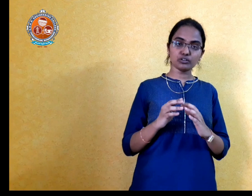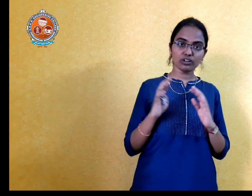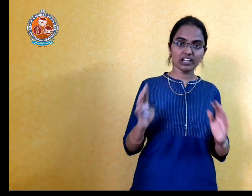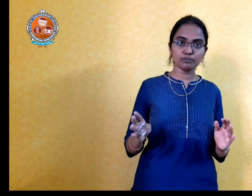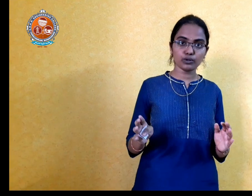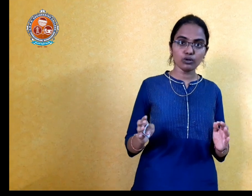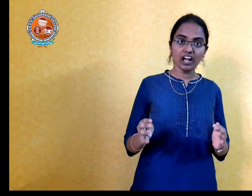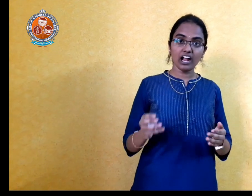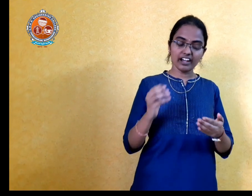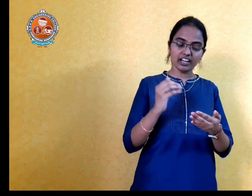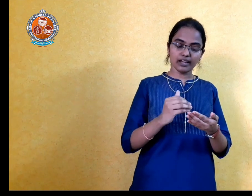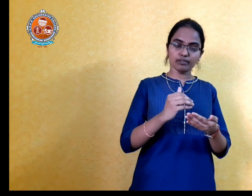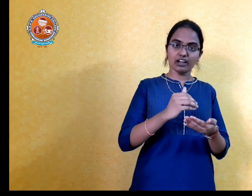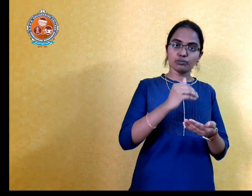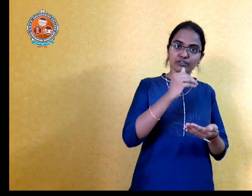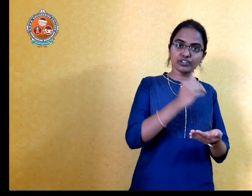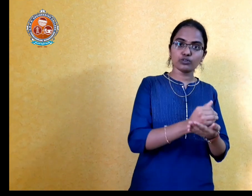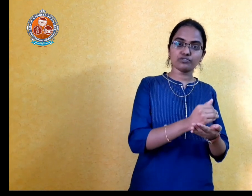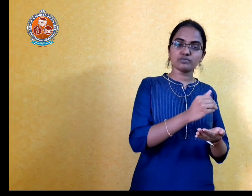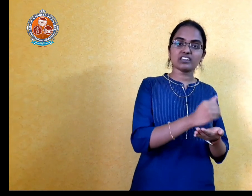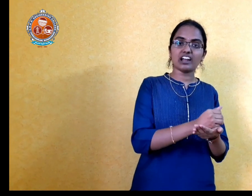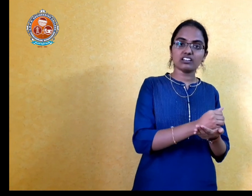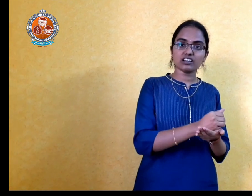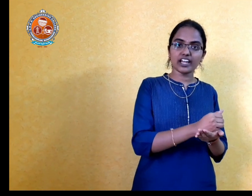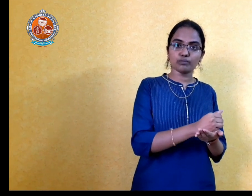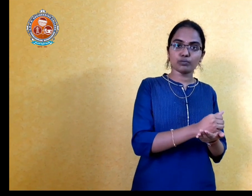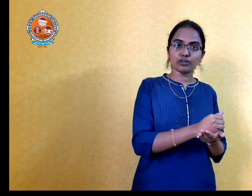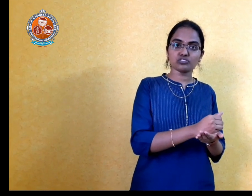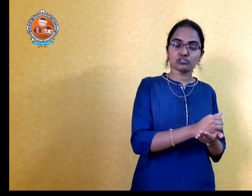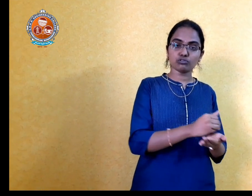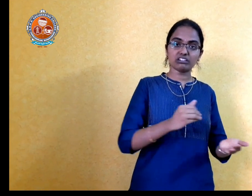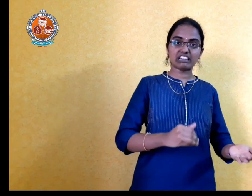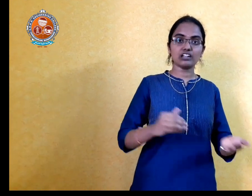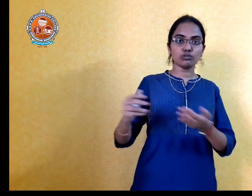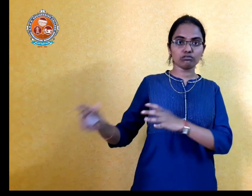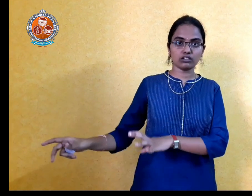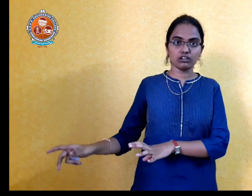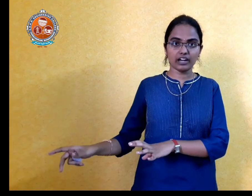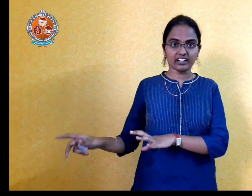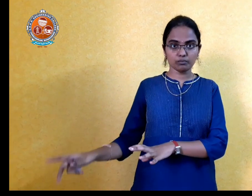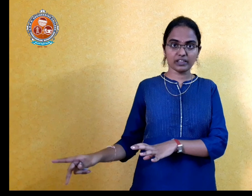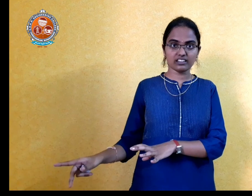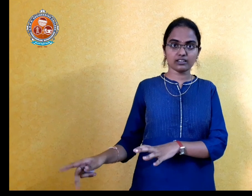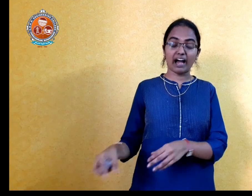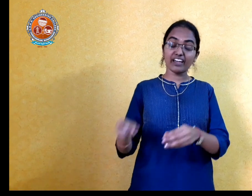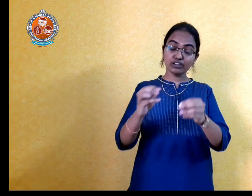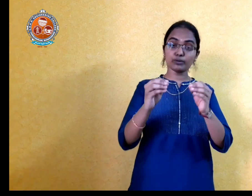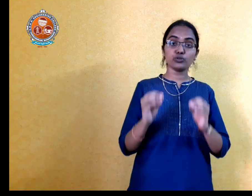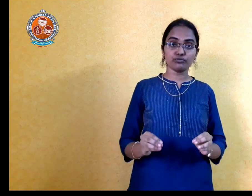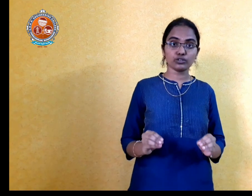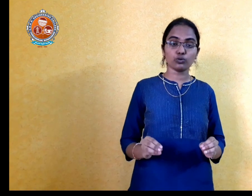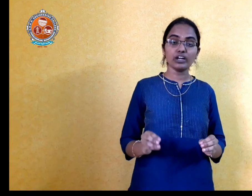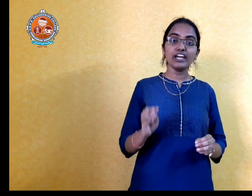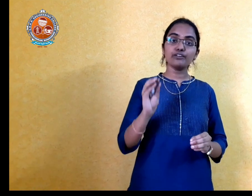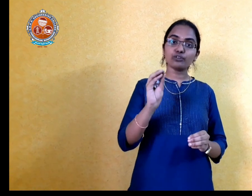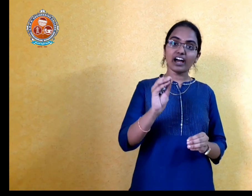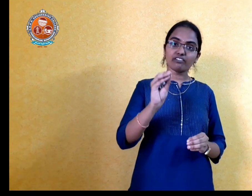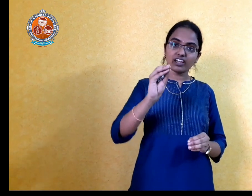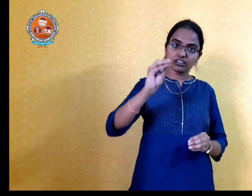to help you and I'll be with you from starting the gate preparation till you attend the exam I will be with you if you have any